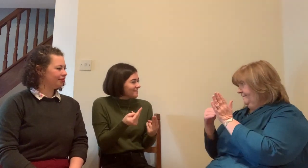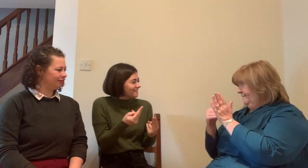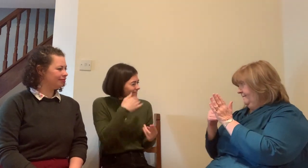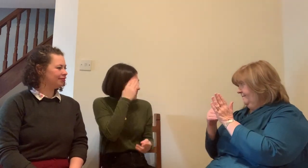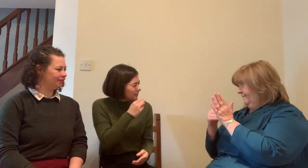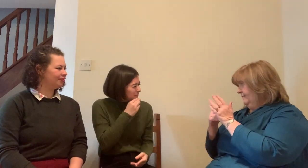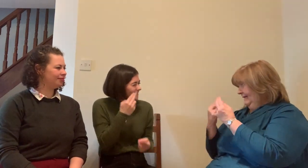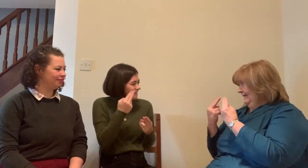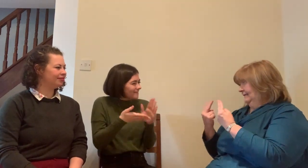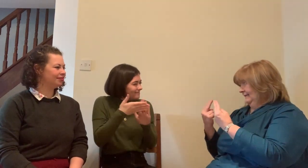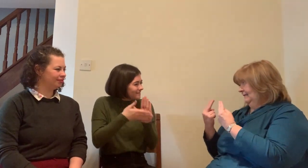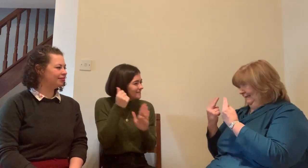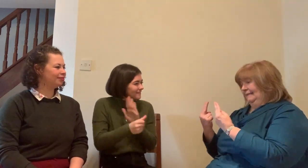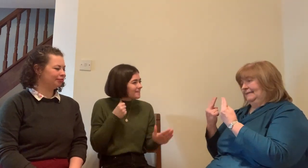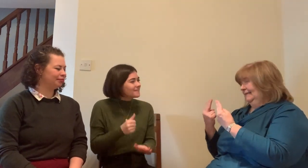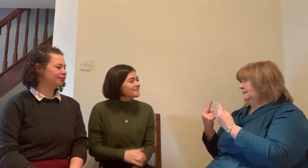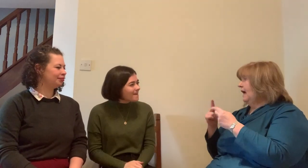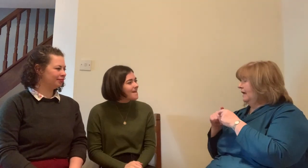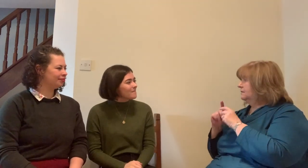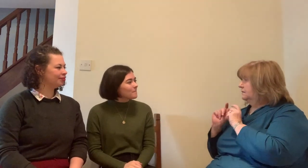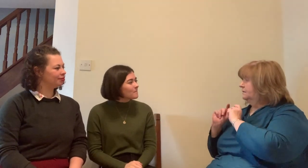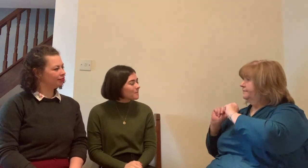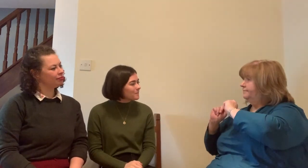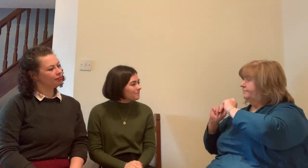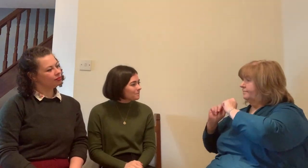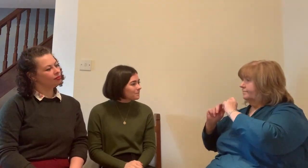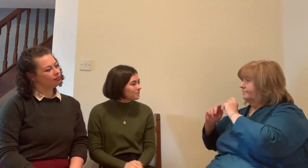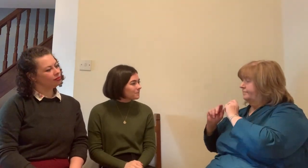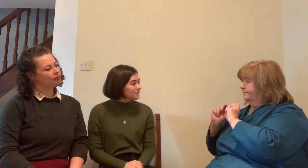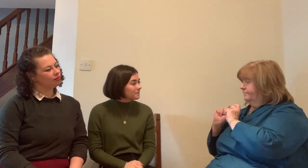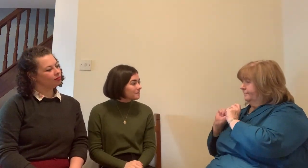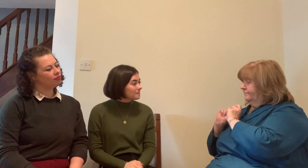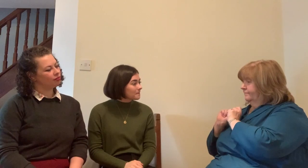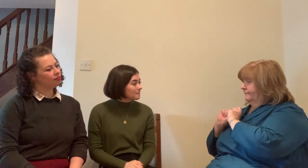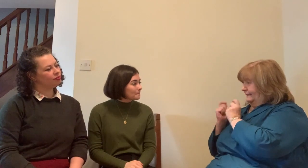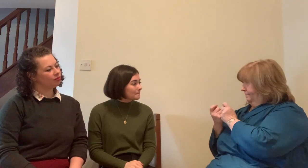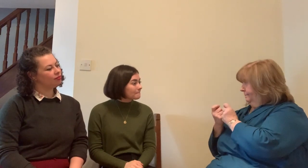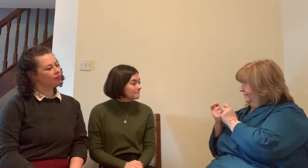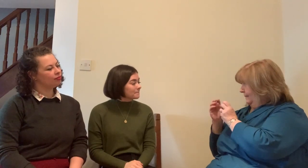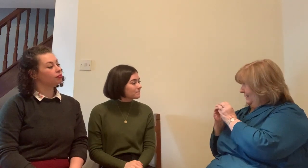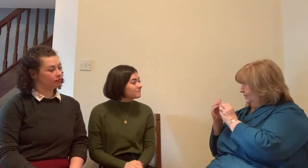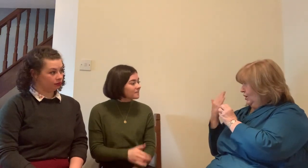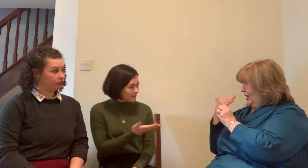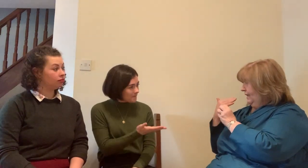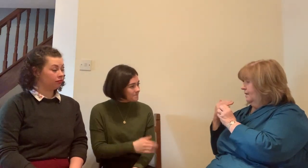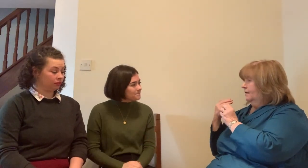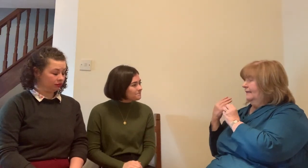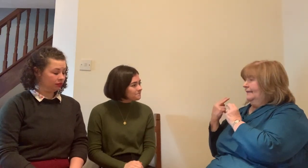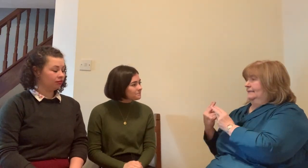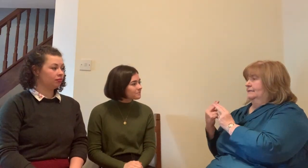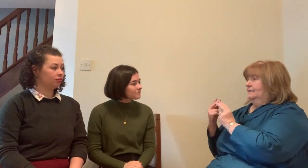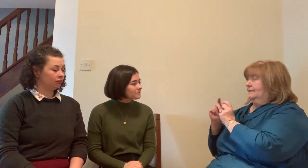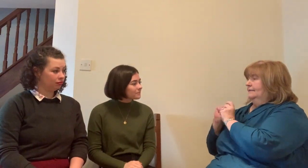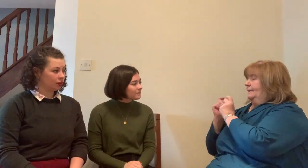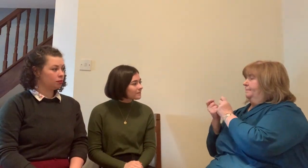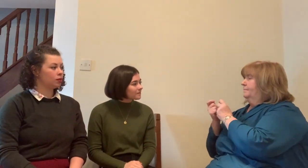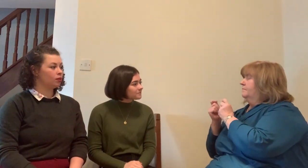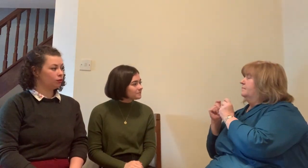away they're like are you still listening to me by tapping them on the arm this little kind of you know tickle on the arm I'm